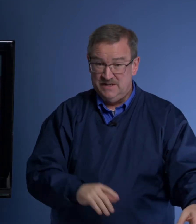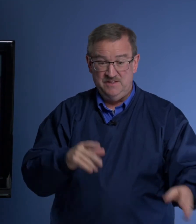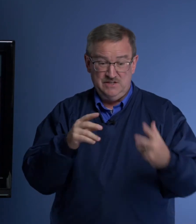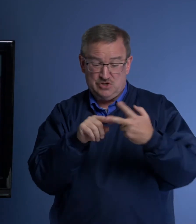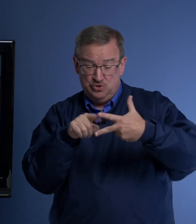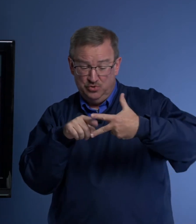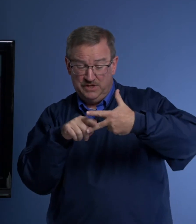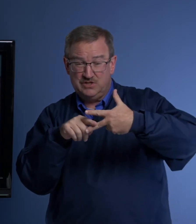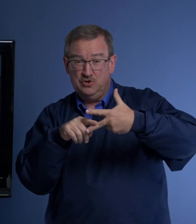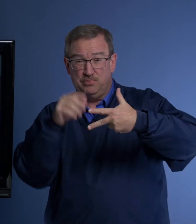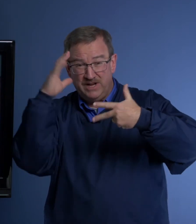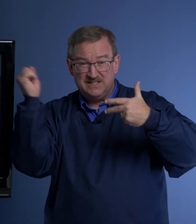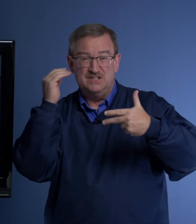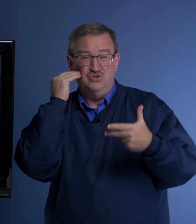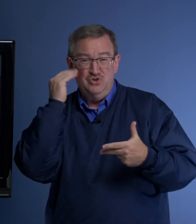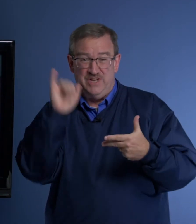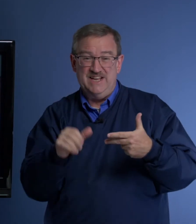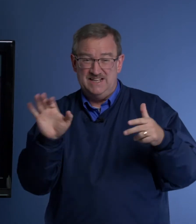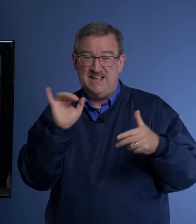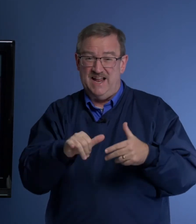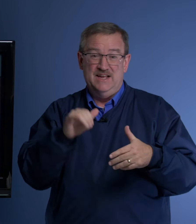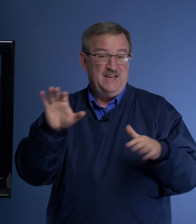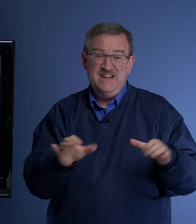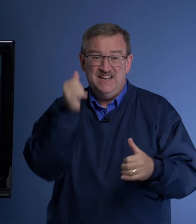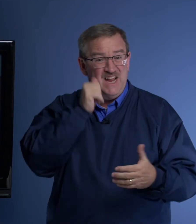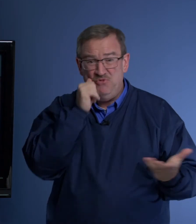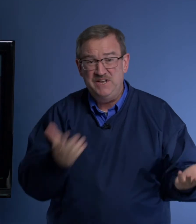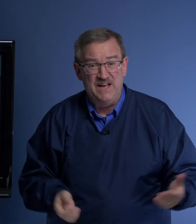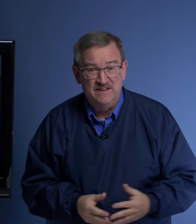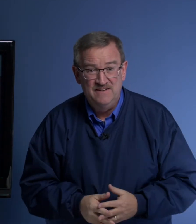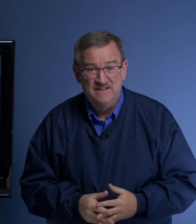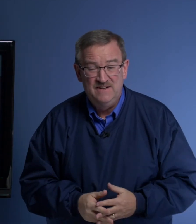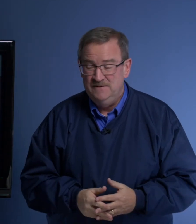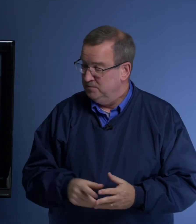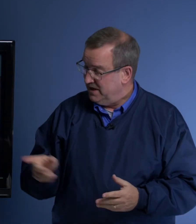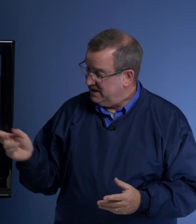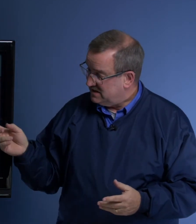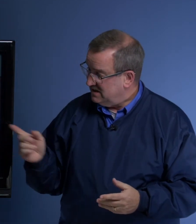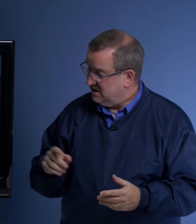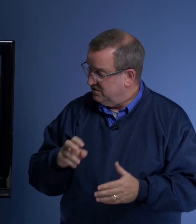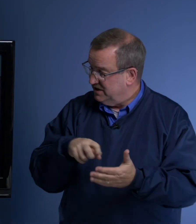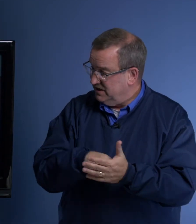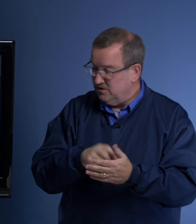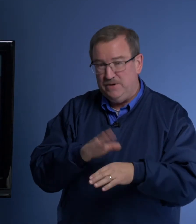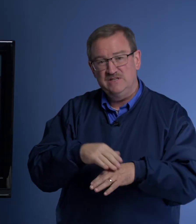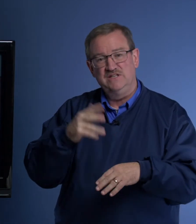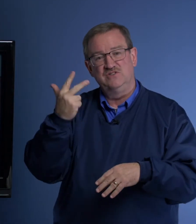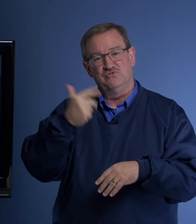These two, these two presidents knew that he did that. He did it every day. And it says here that he kneeled upon his knees three